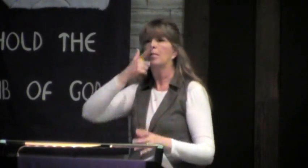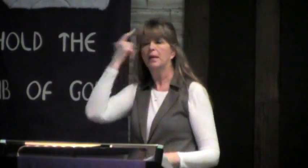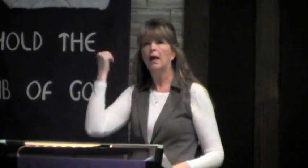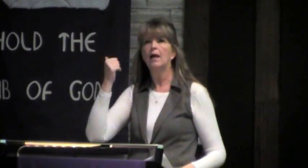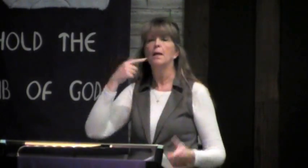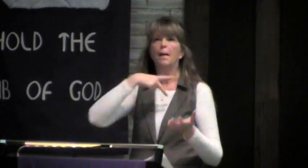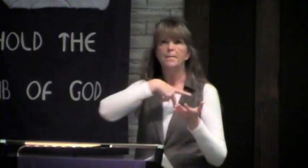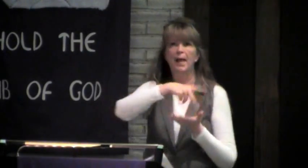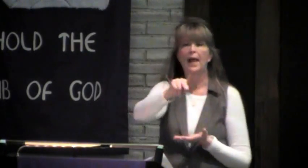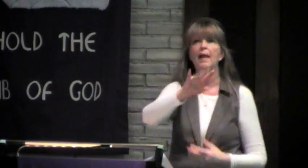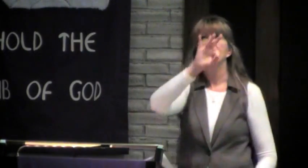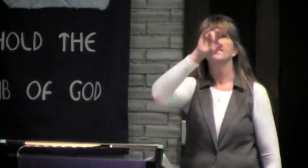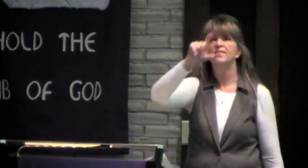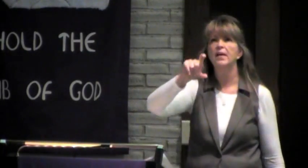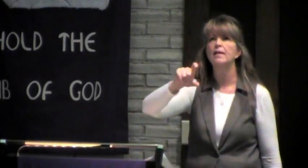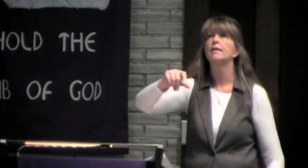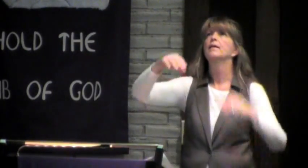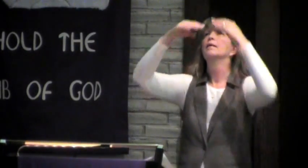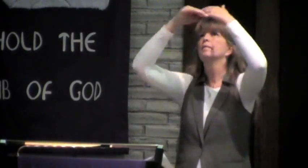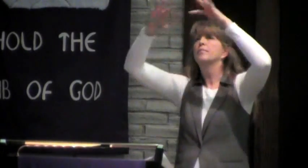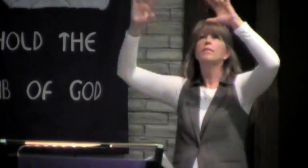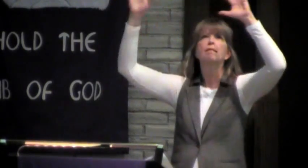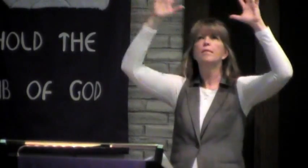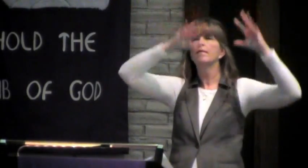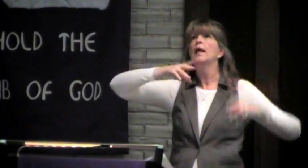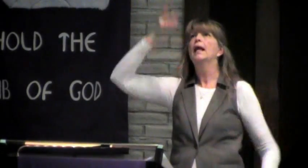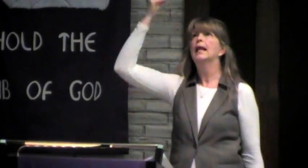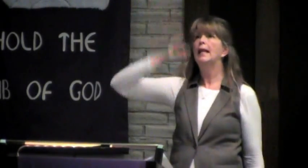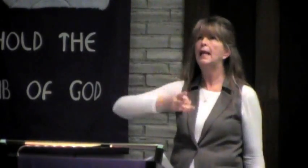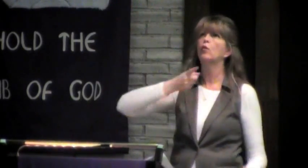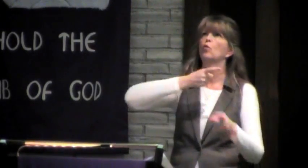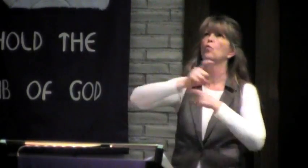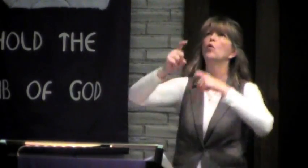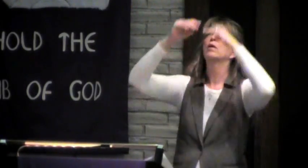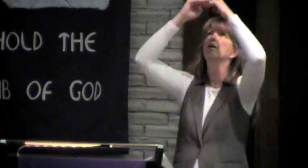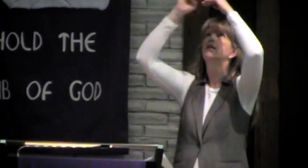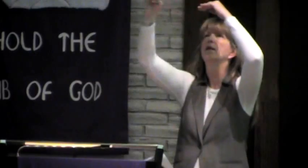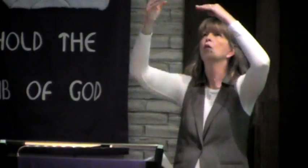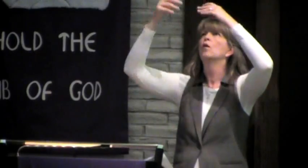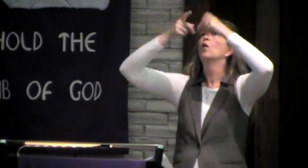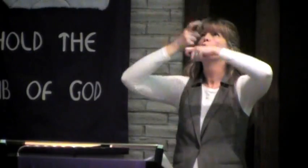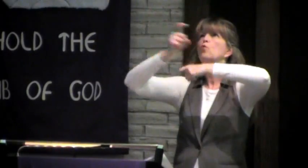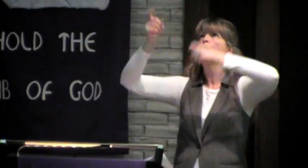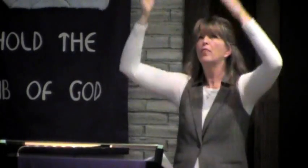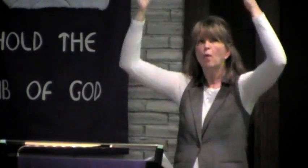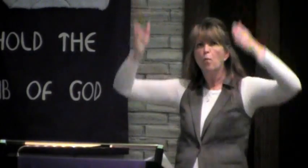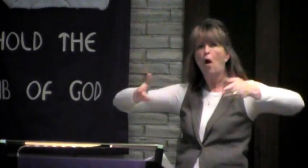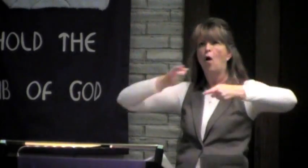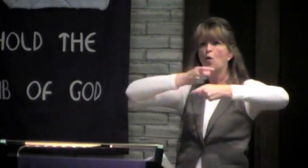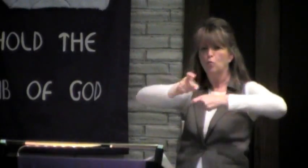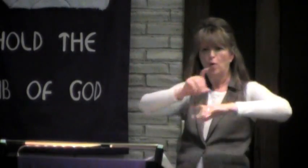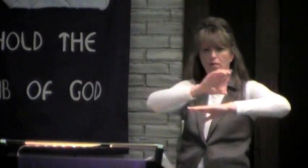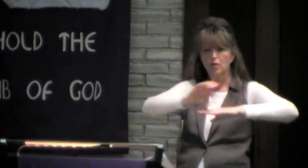Really a horrible situation. Because we paid for it to get fixed. paid for the roof. The leaking had